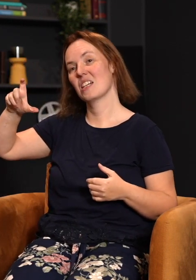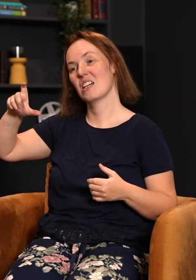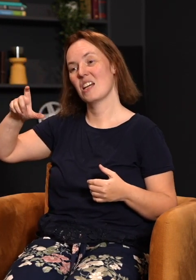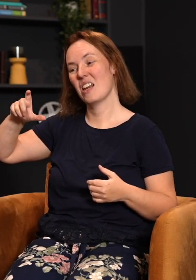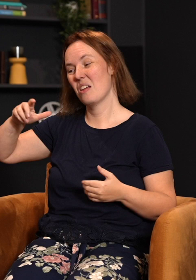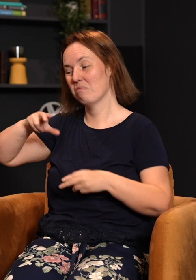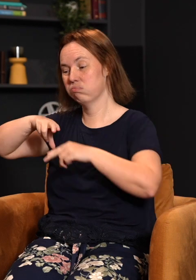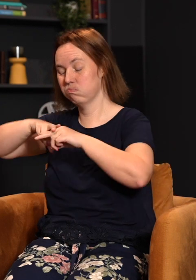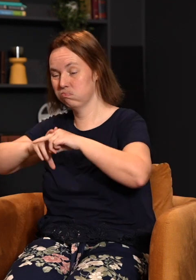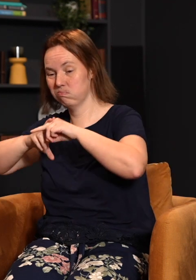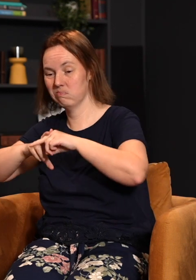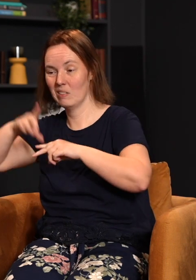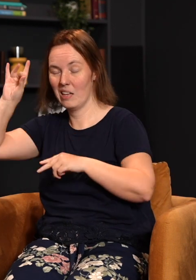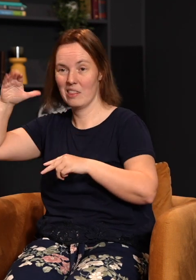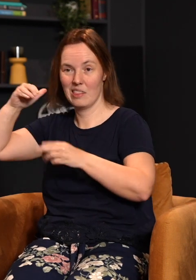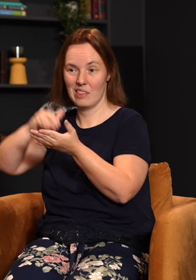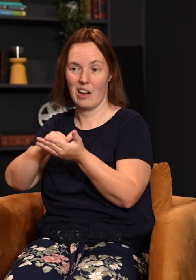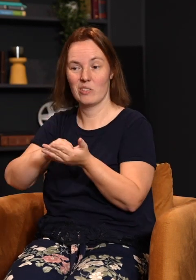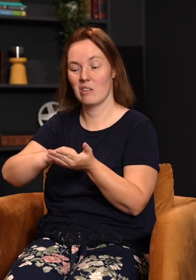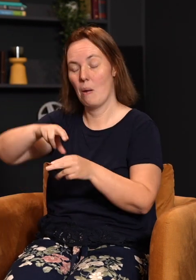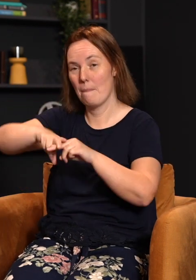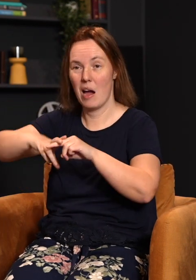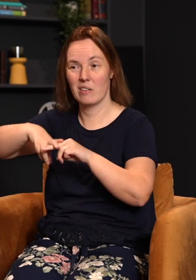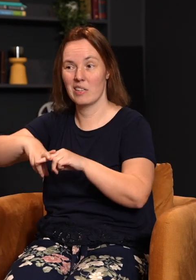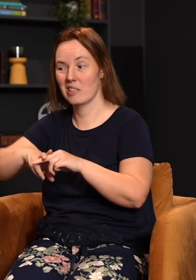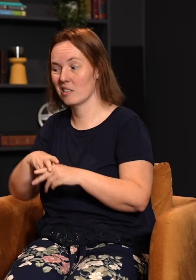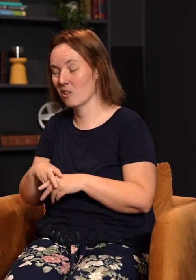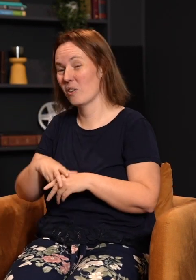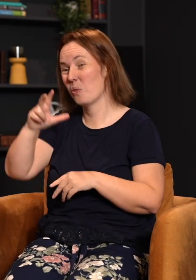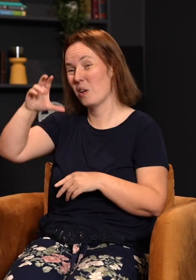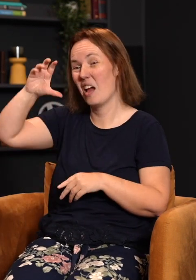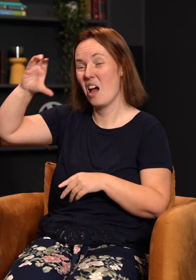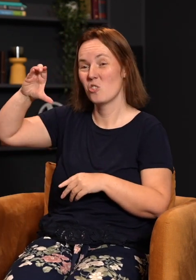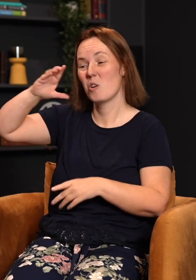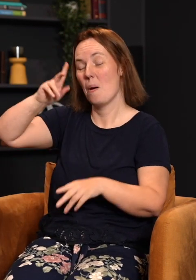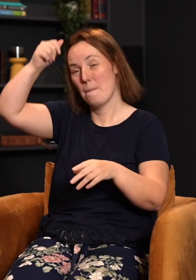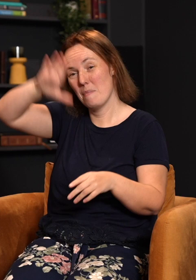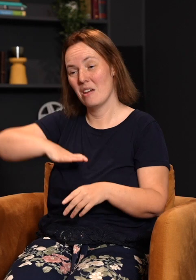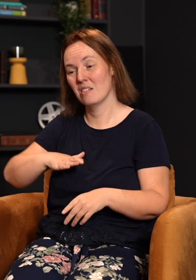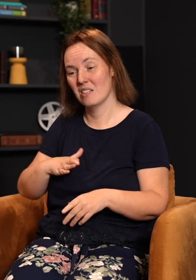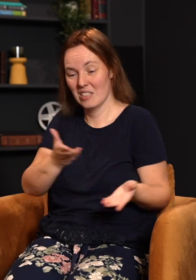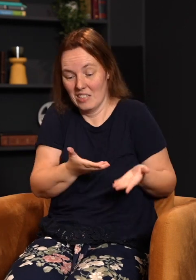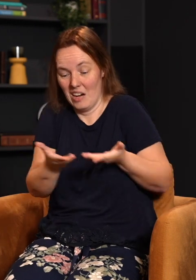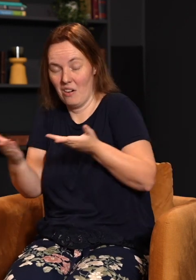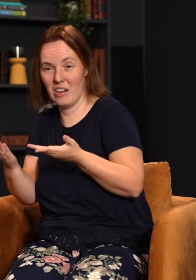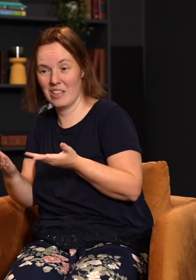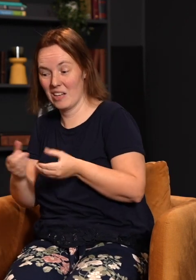8,000 pounds and took as many as 300 men to roll it up and carry it. That's how thick this curtain was.